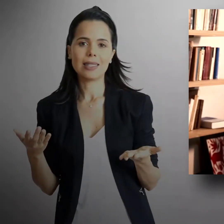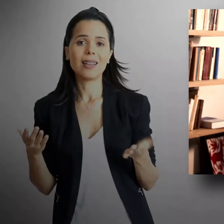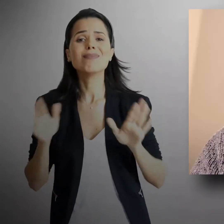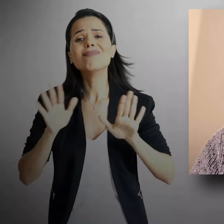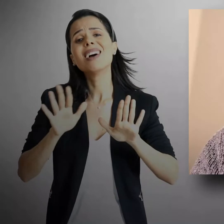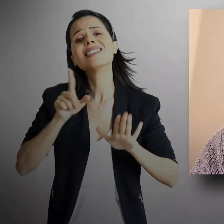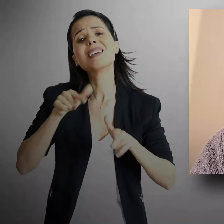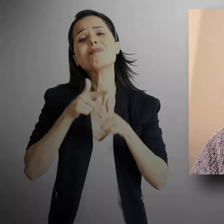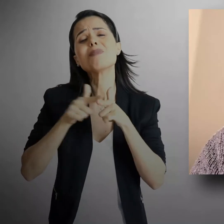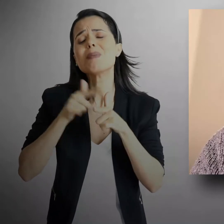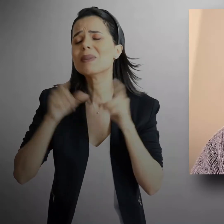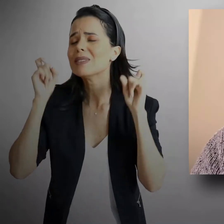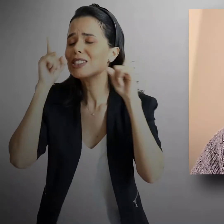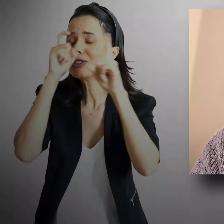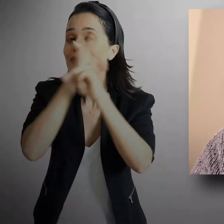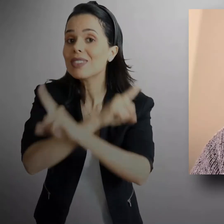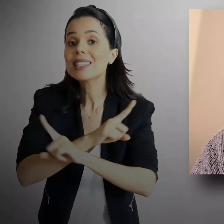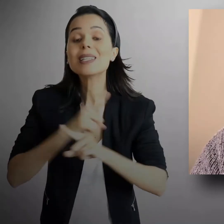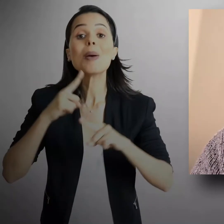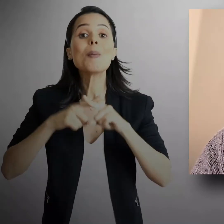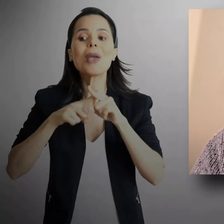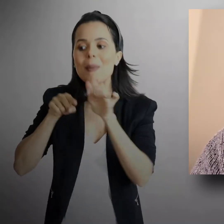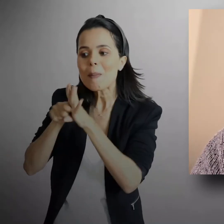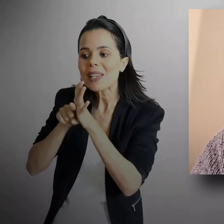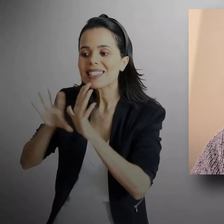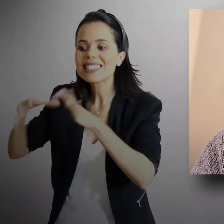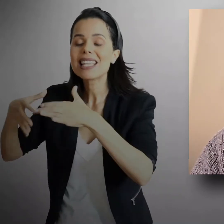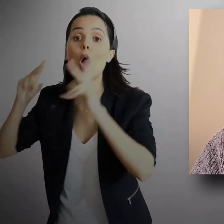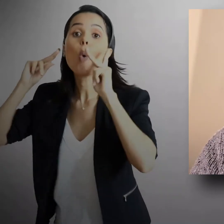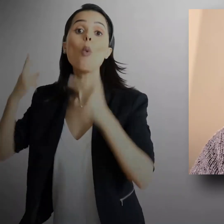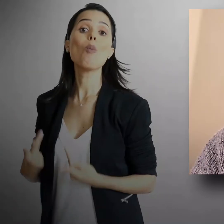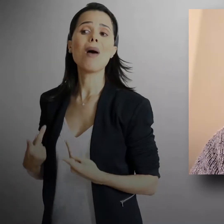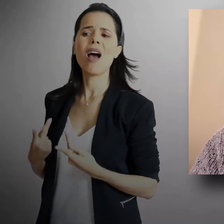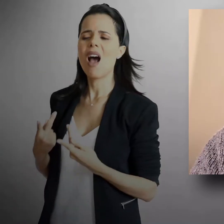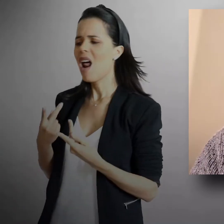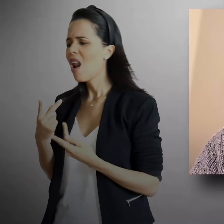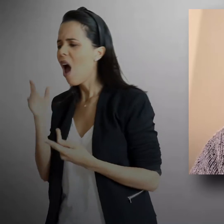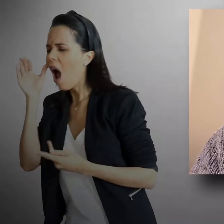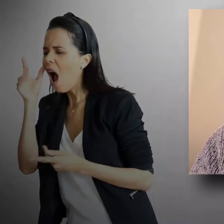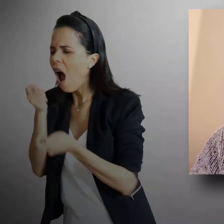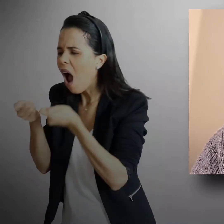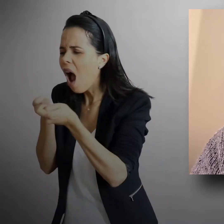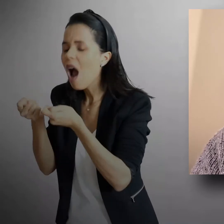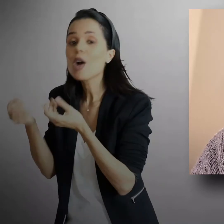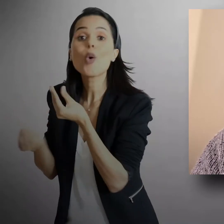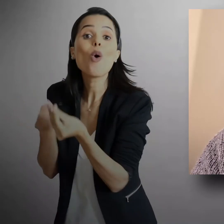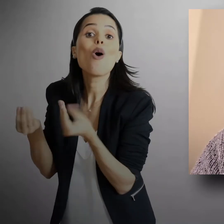And that's a very hard problem to study for humans. So we know a lot about the human visual system